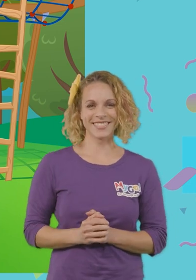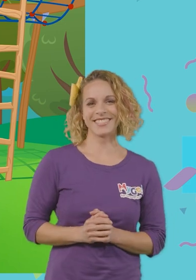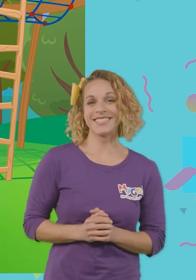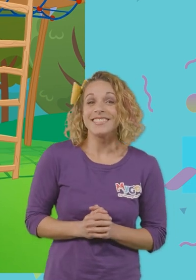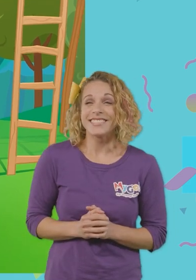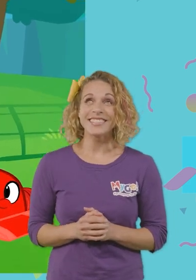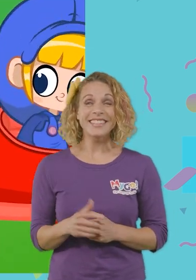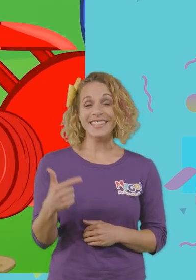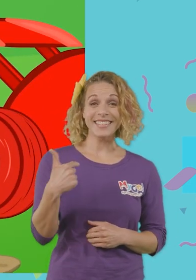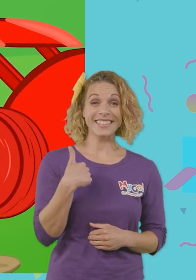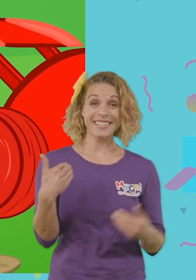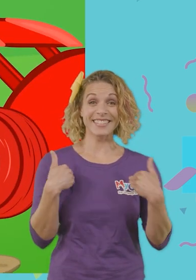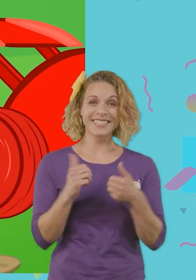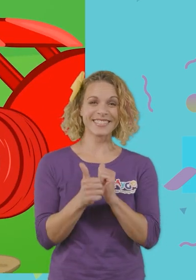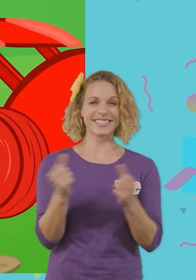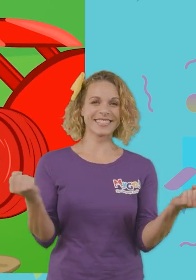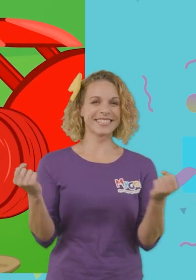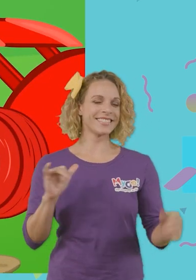I have a race car too!